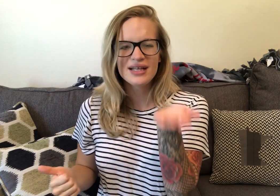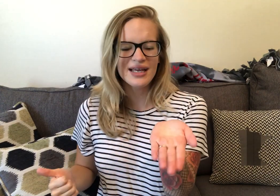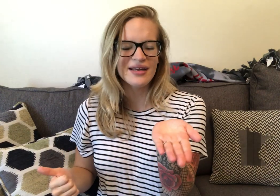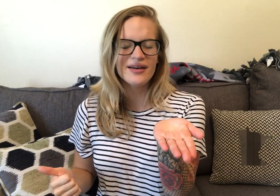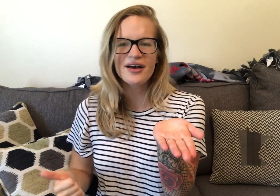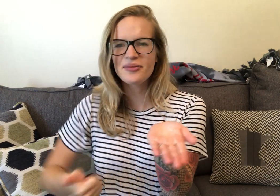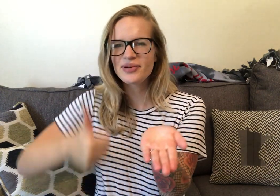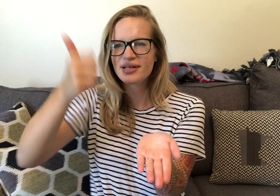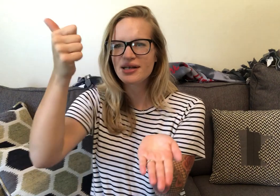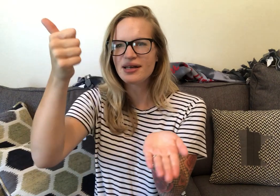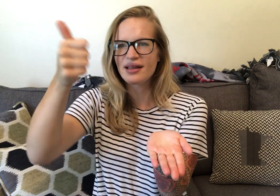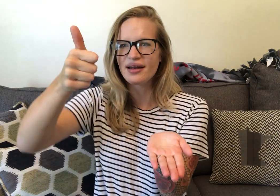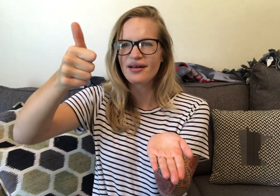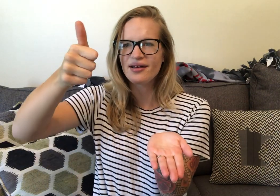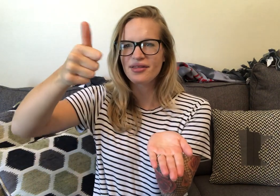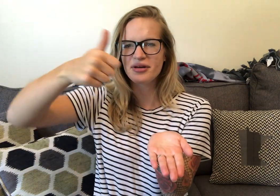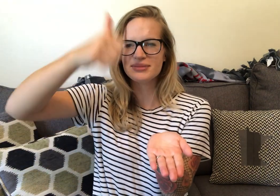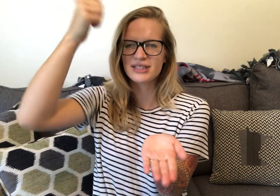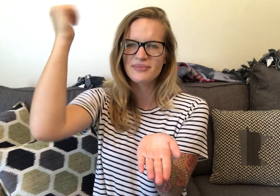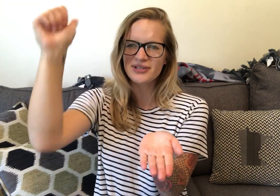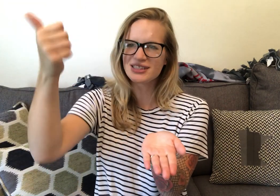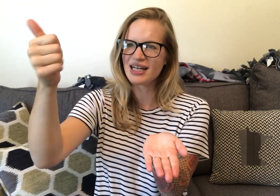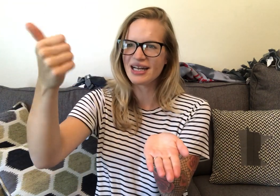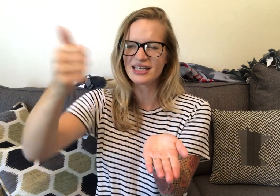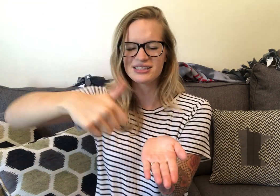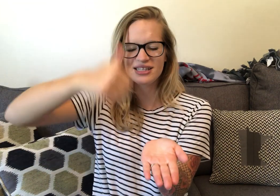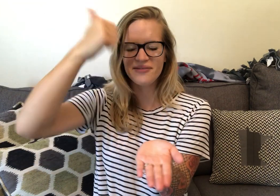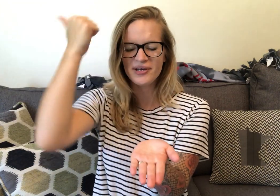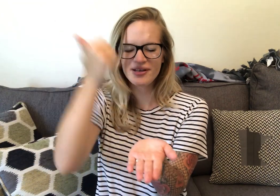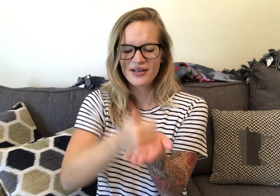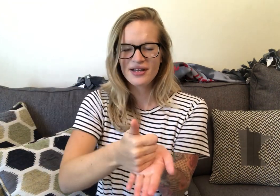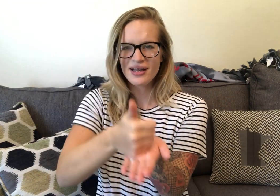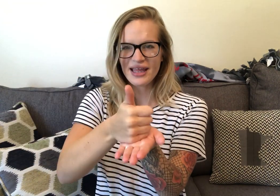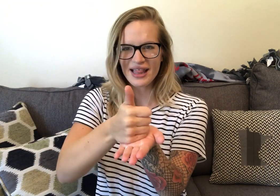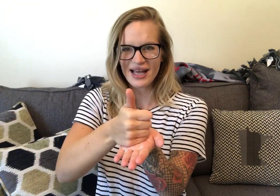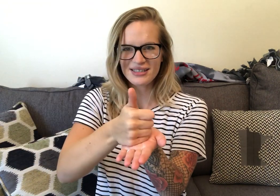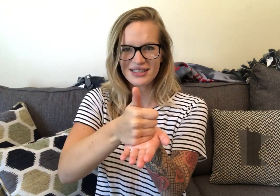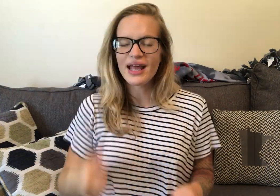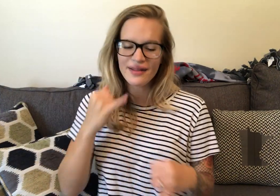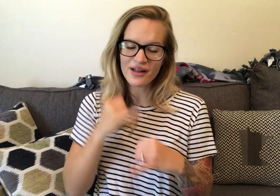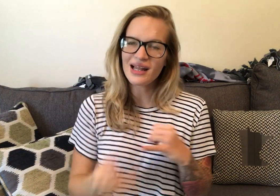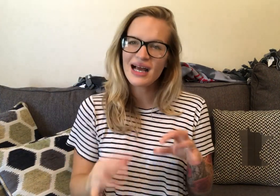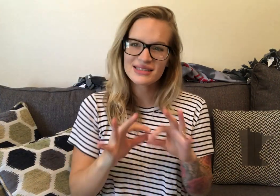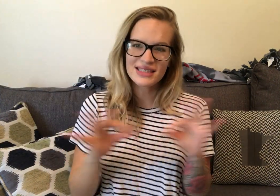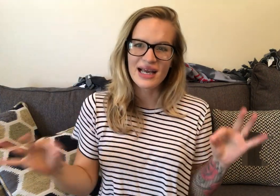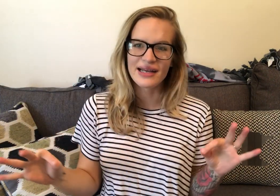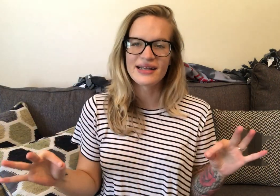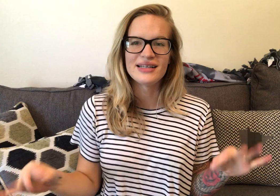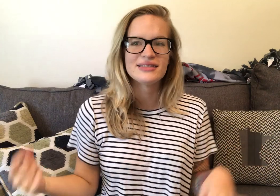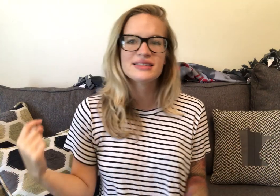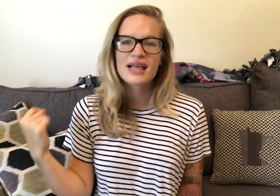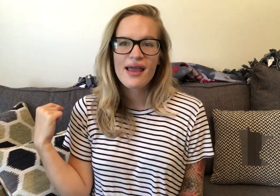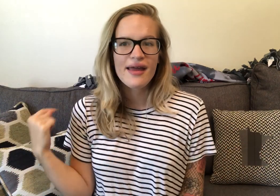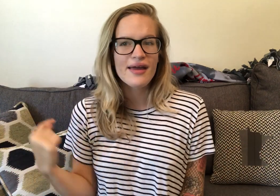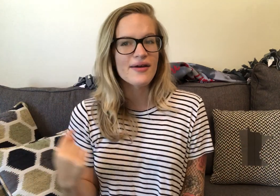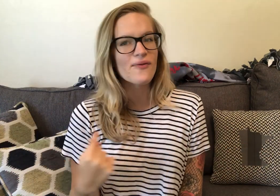Hand up. And then. A thumbs up. Or a ten hand shape. Like that. And the last line is. It